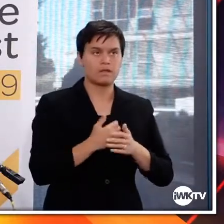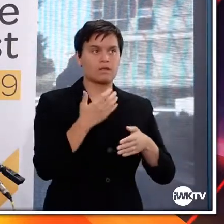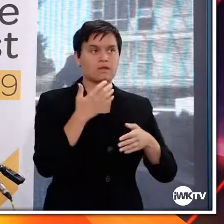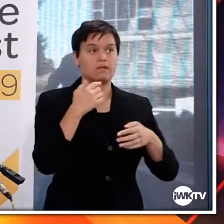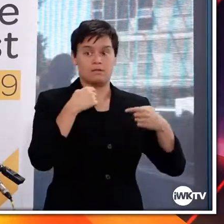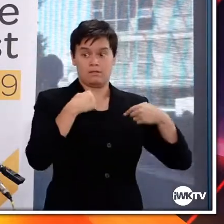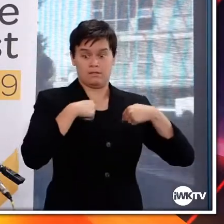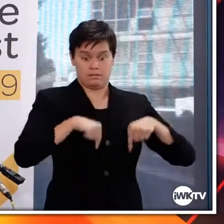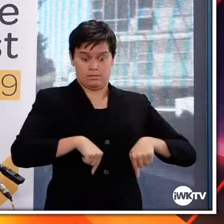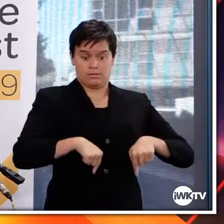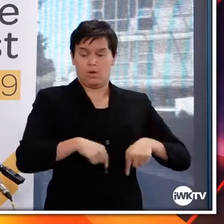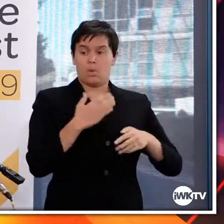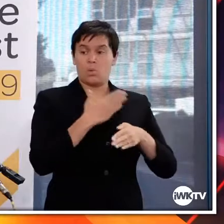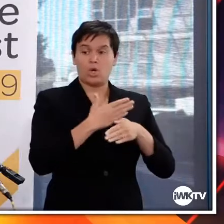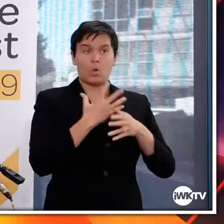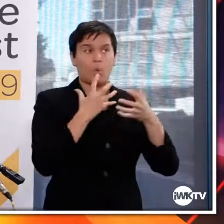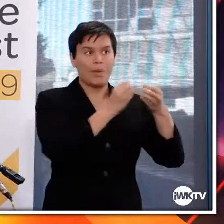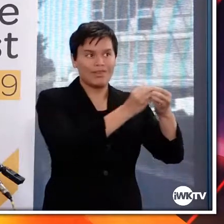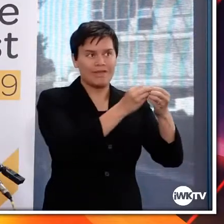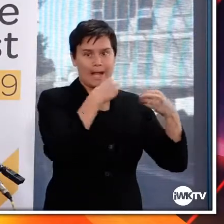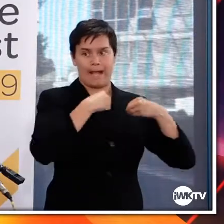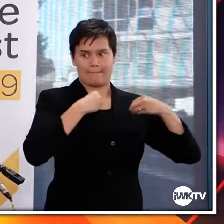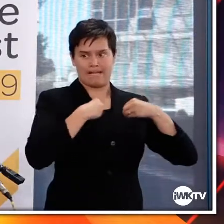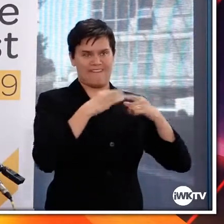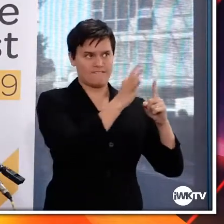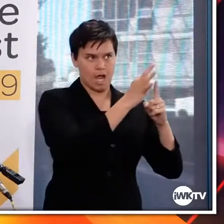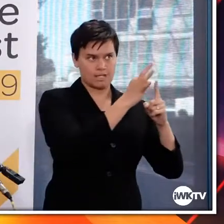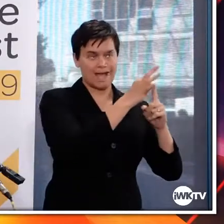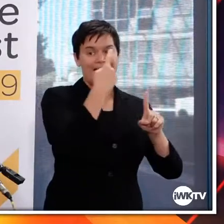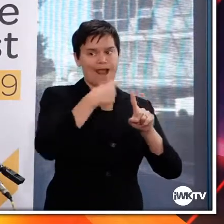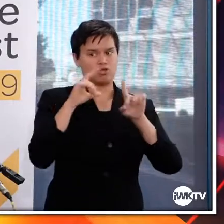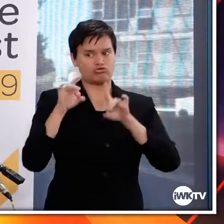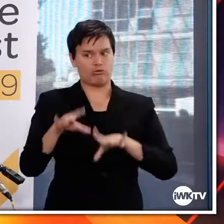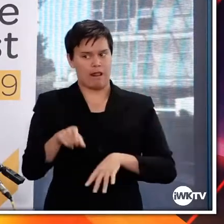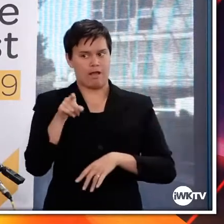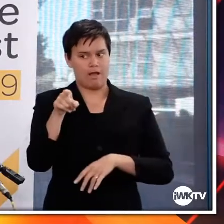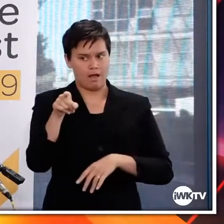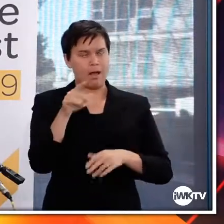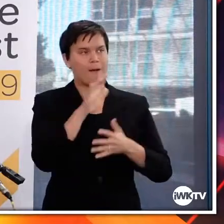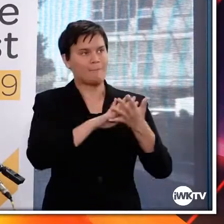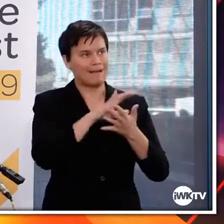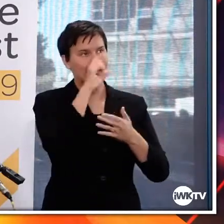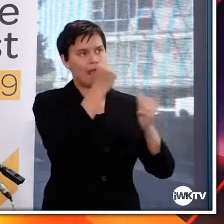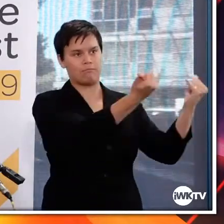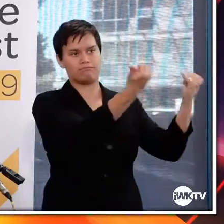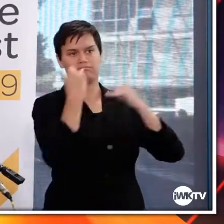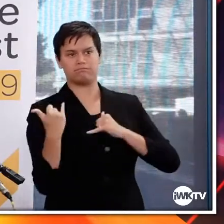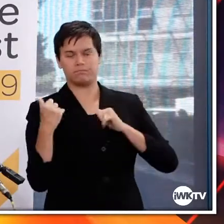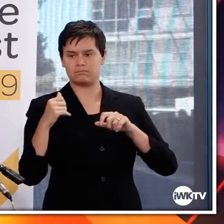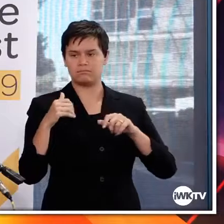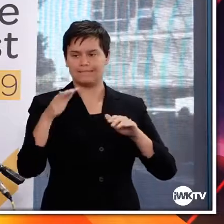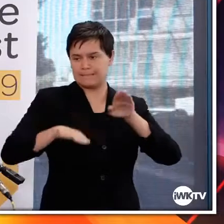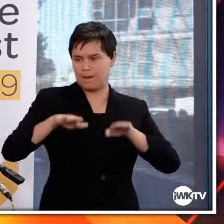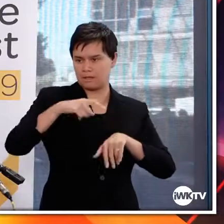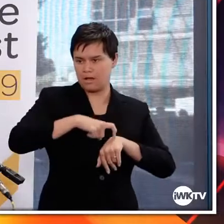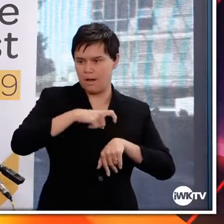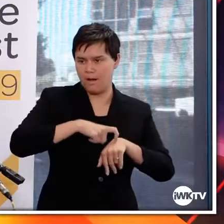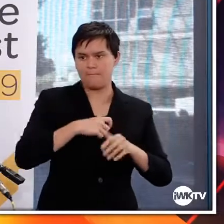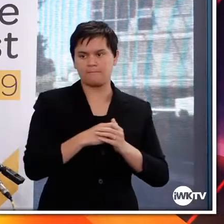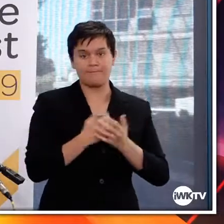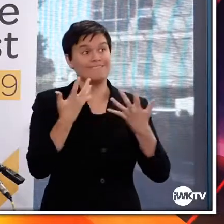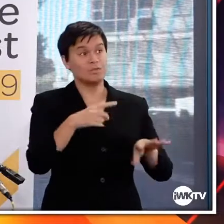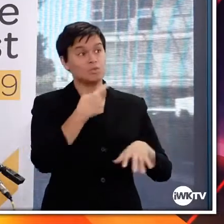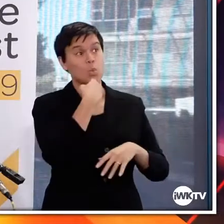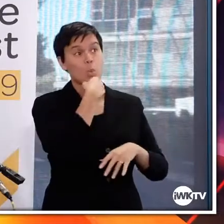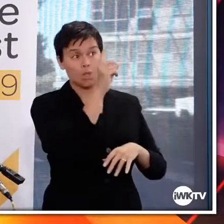to try and coordinate the shipments. And in particular to see if we can, and we have put in orders